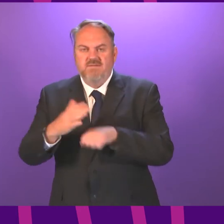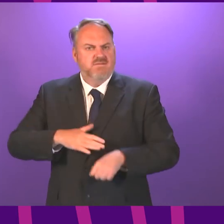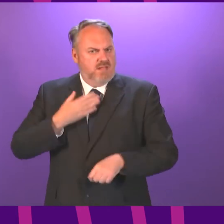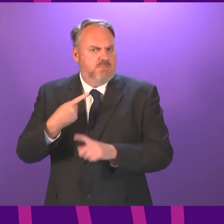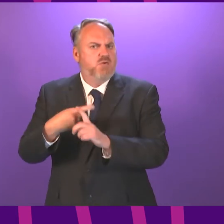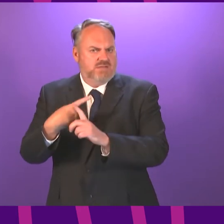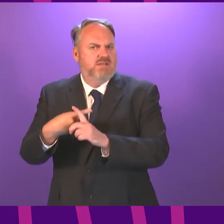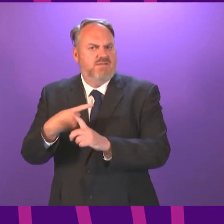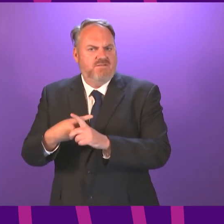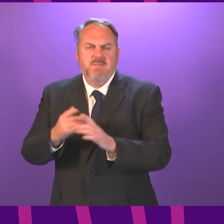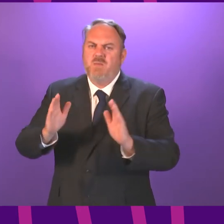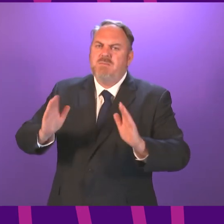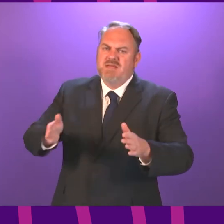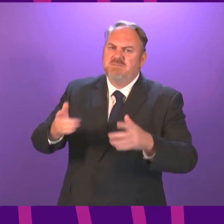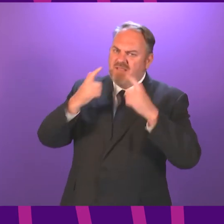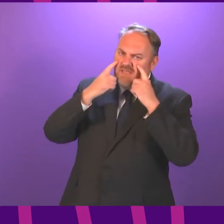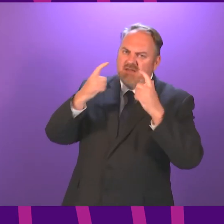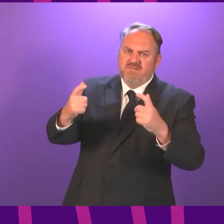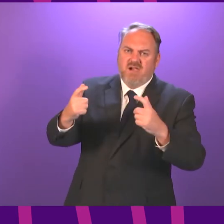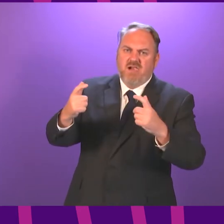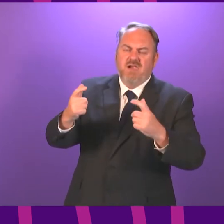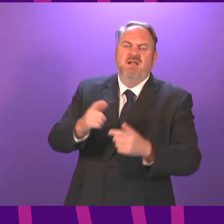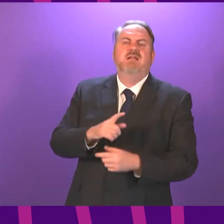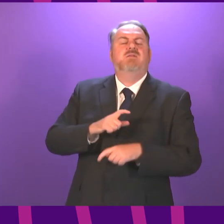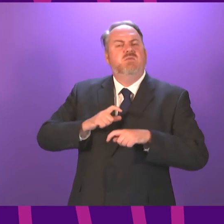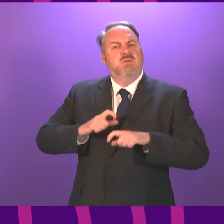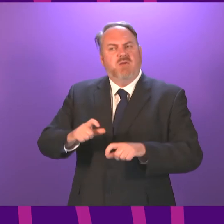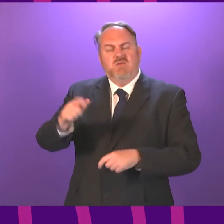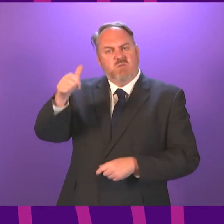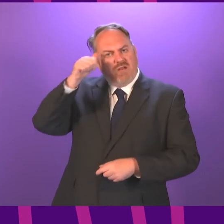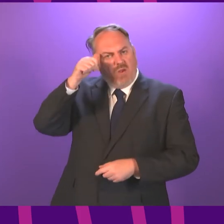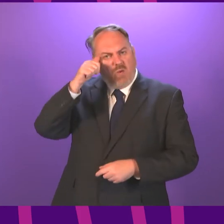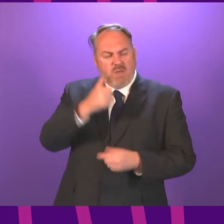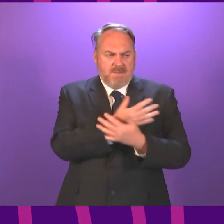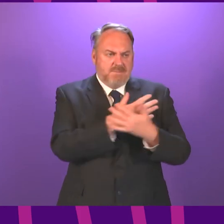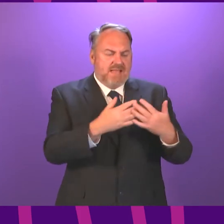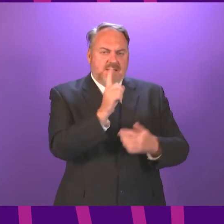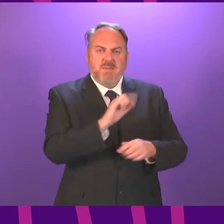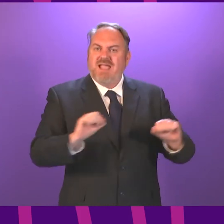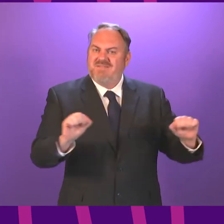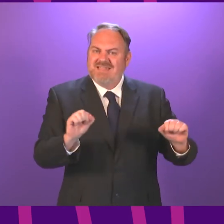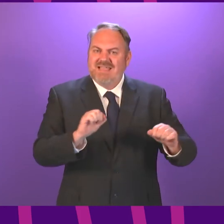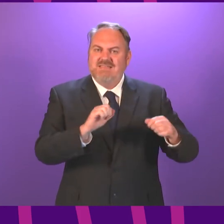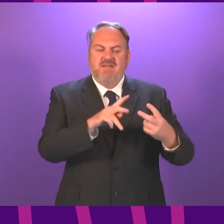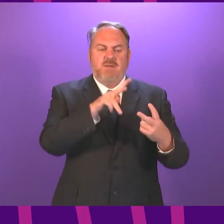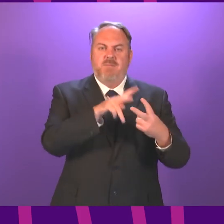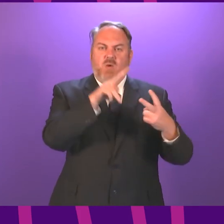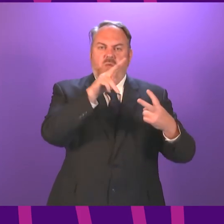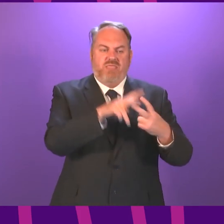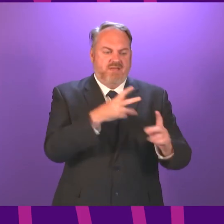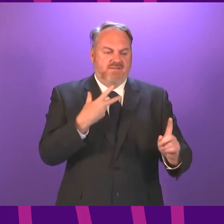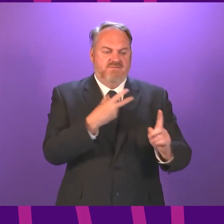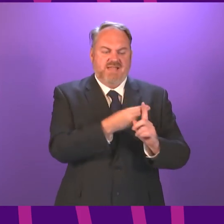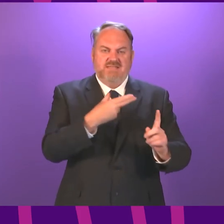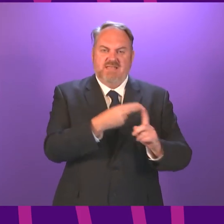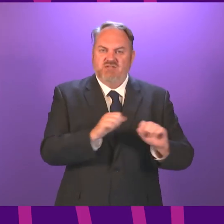a need for continued caution, especially while a significant proportion of the population has not yet had both doses and so remain more vulnerable